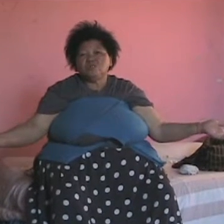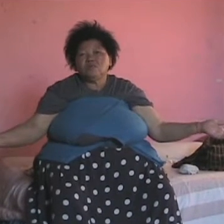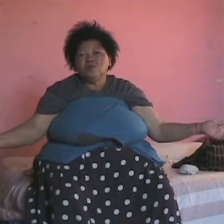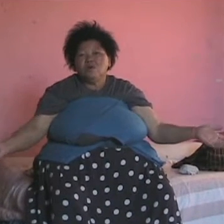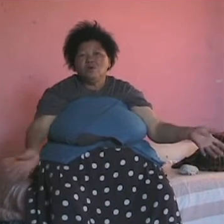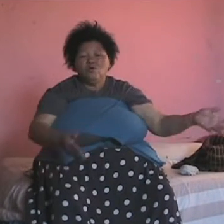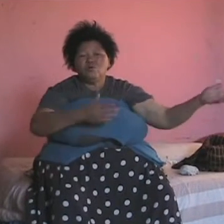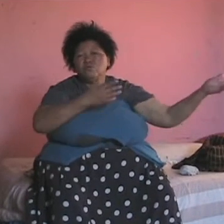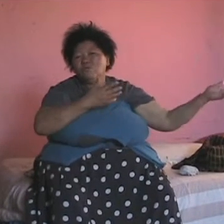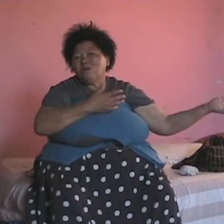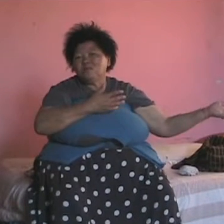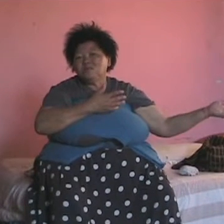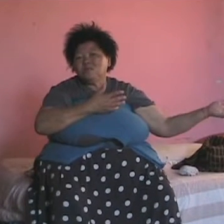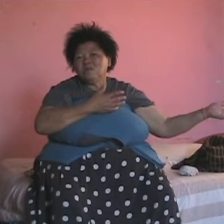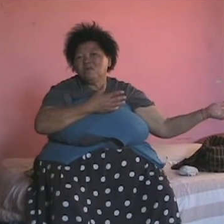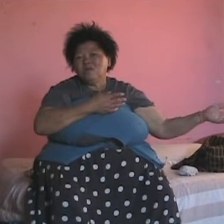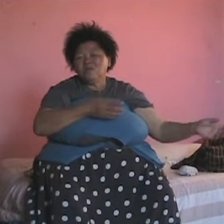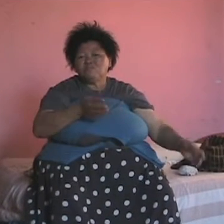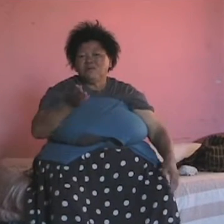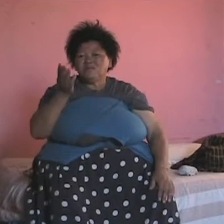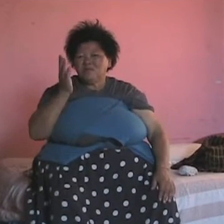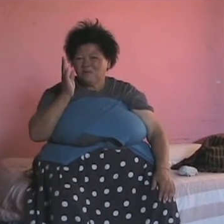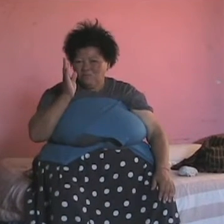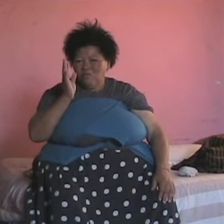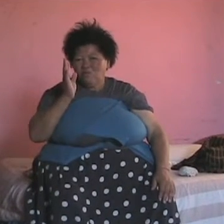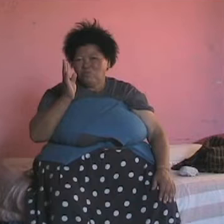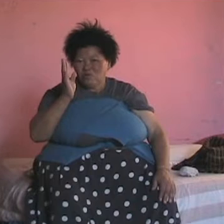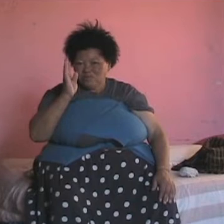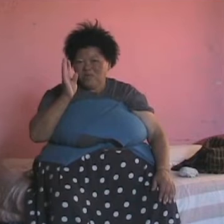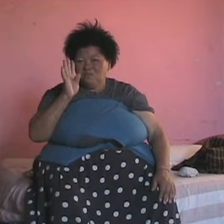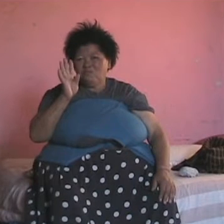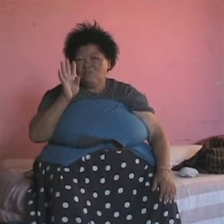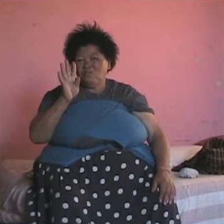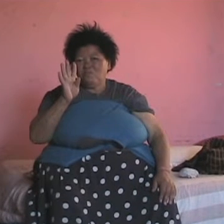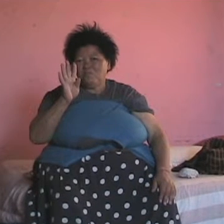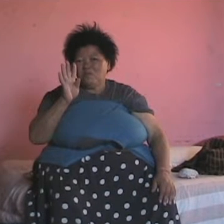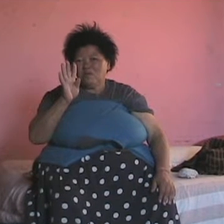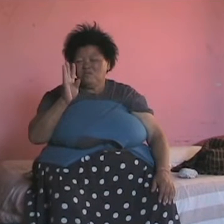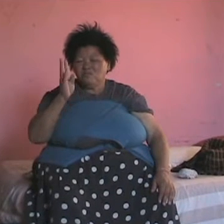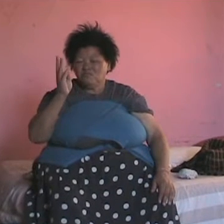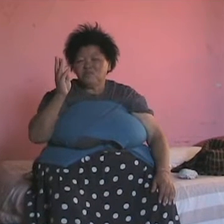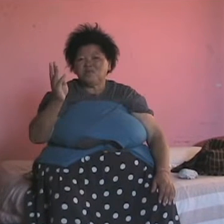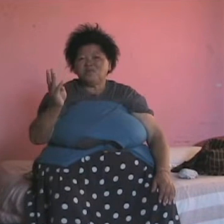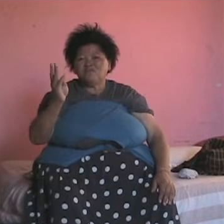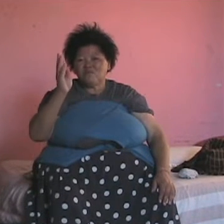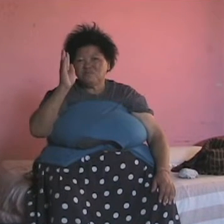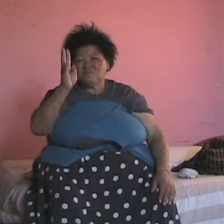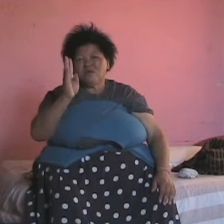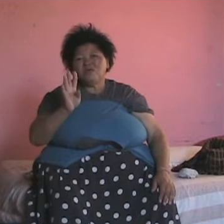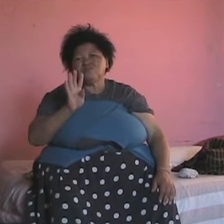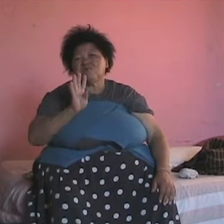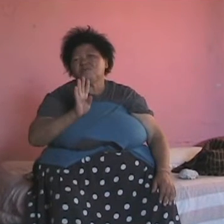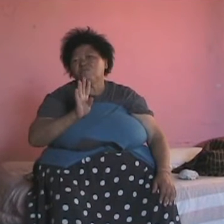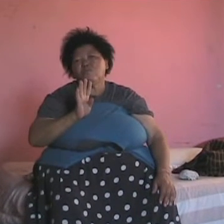or doing what? As far as standard four, you know standard four. From sub-A to standard four.